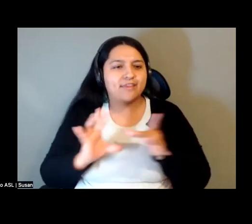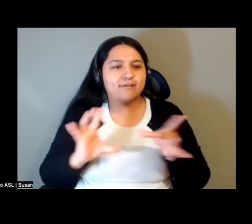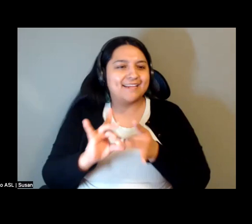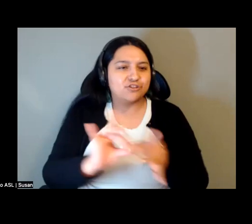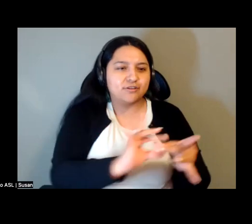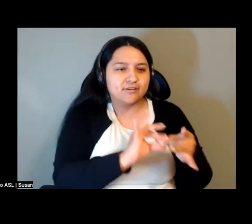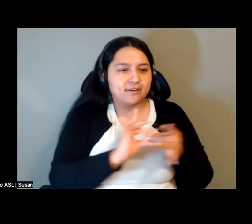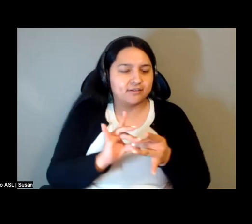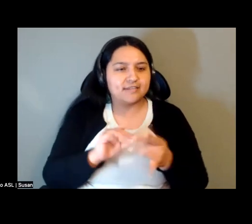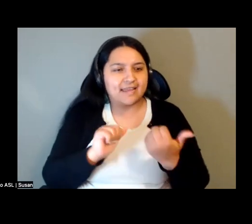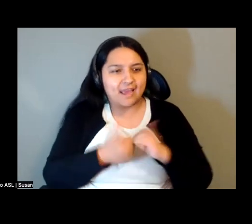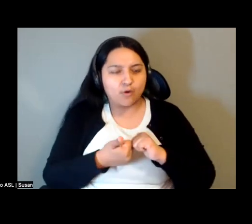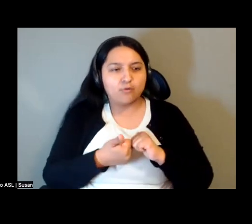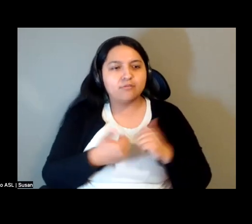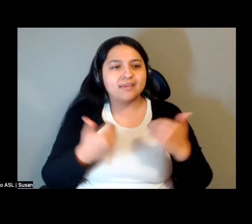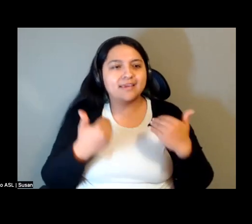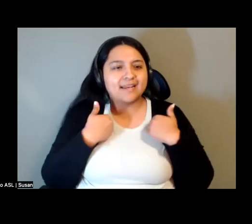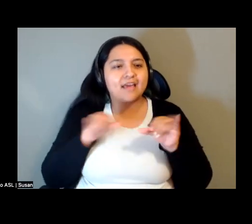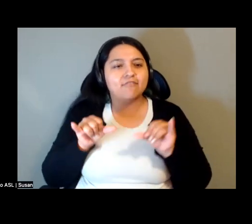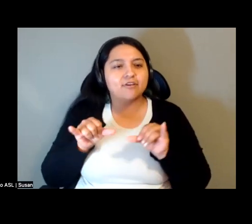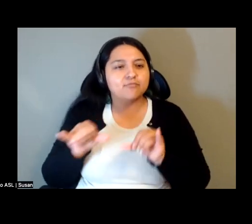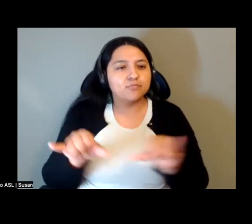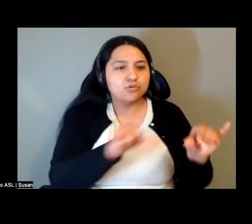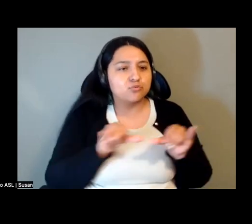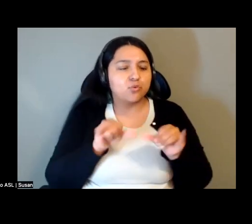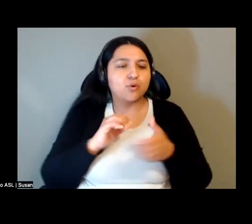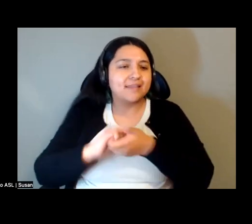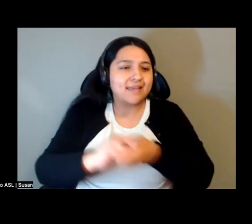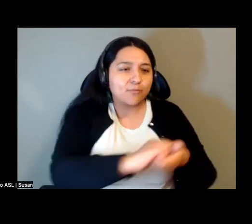of mutual exposure or mutual collaboration?